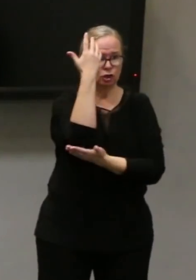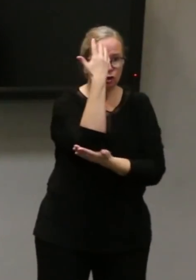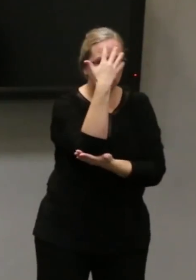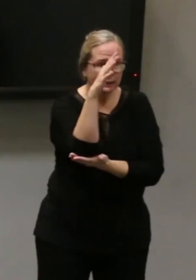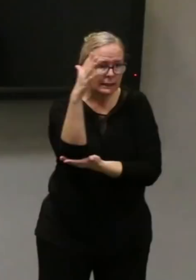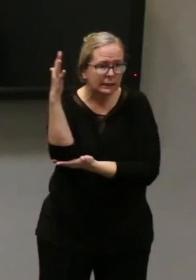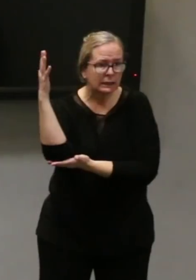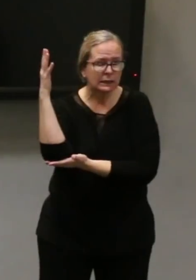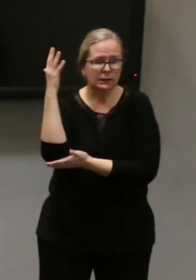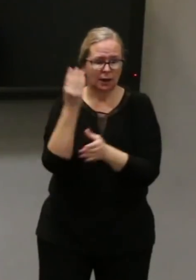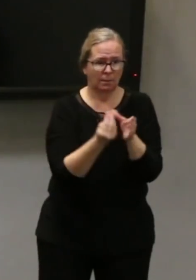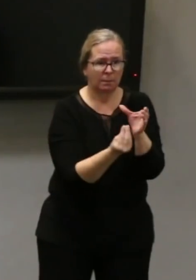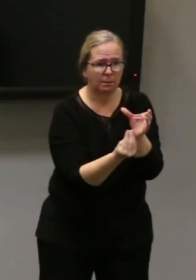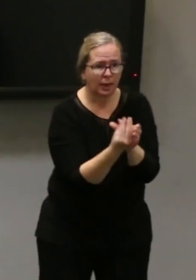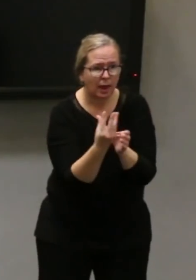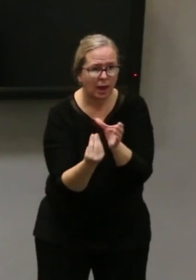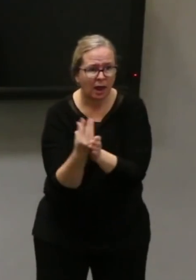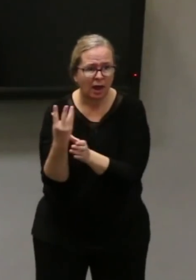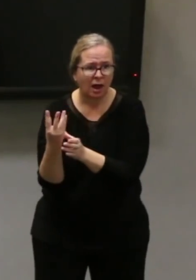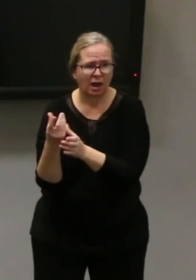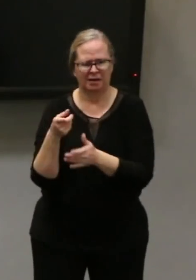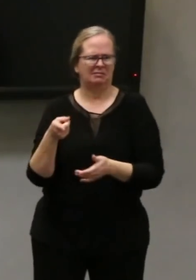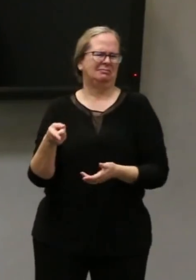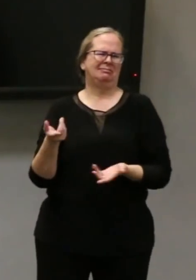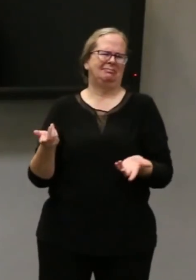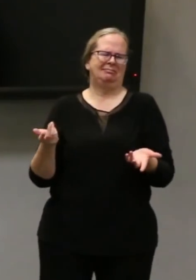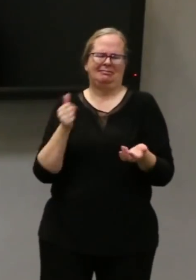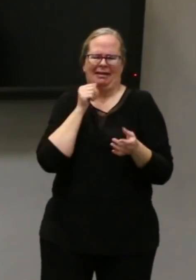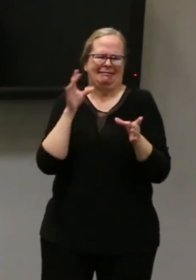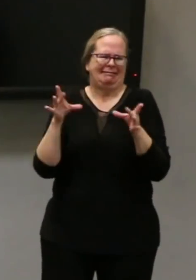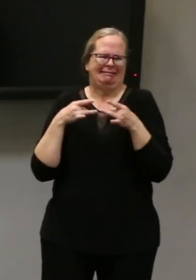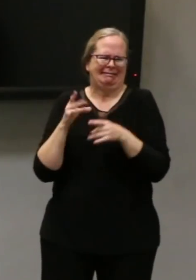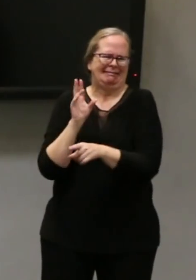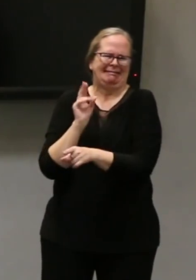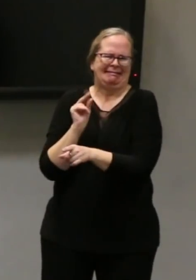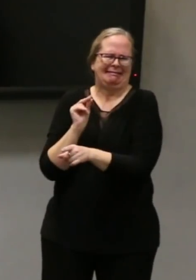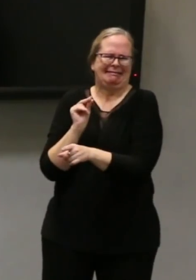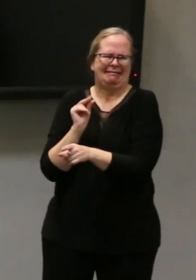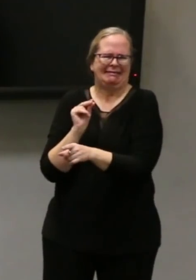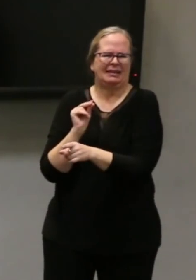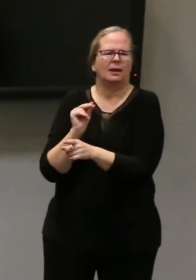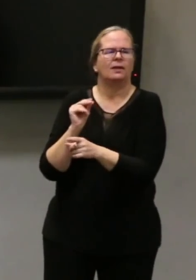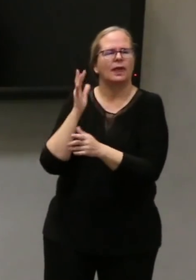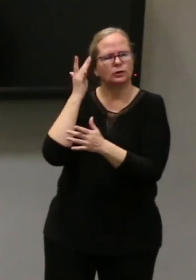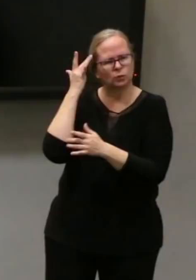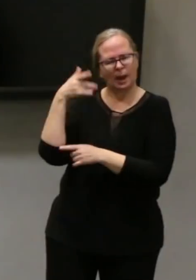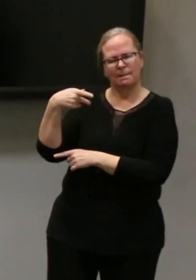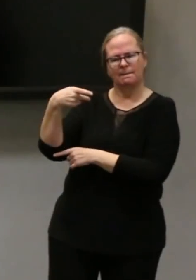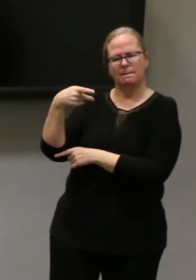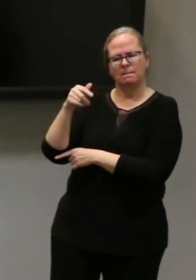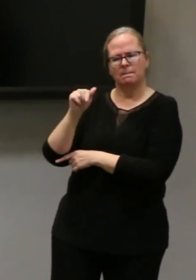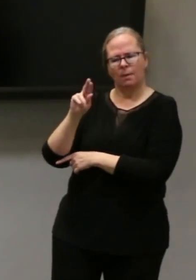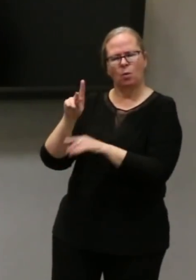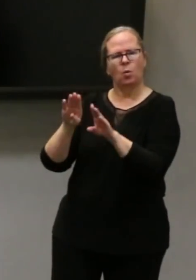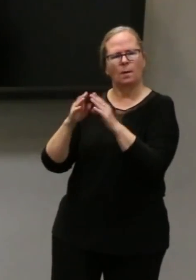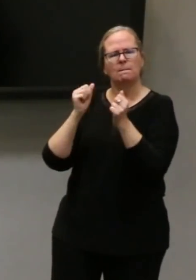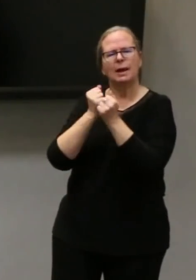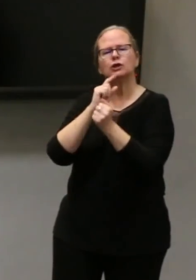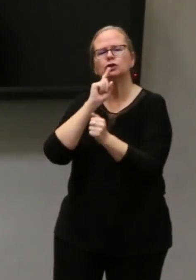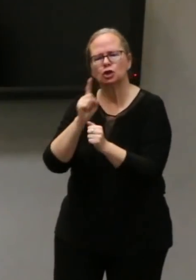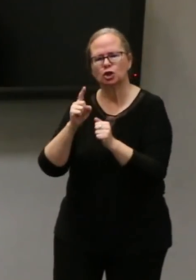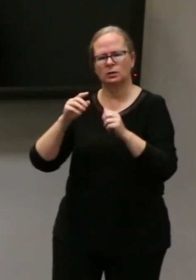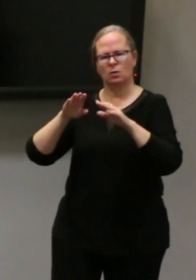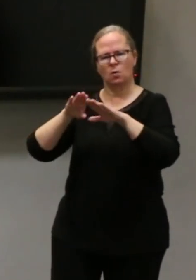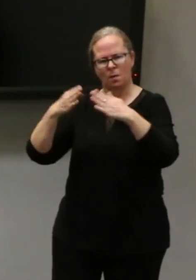vast park network open. There should be plenty of space for you to have that physical distancing. Enjoy the parks unless